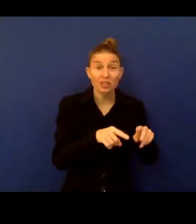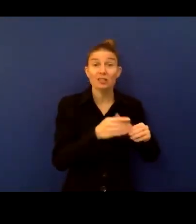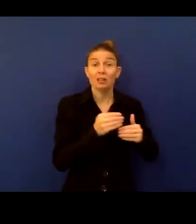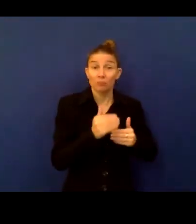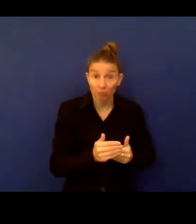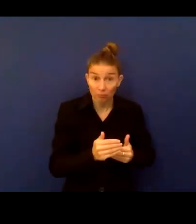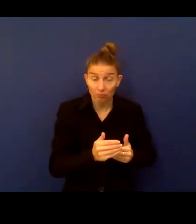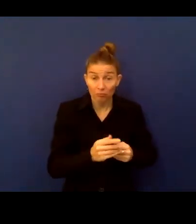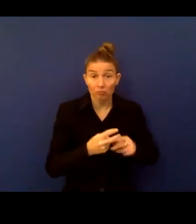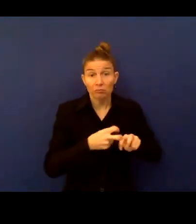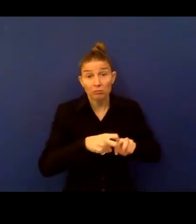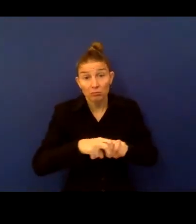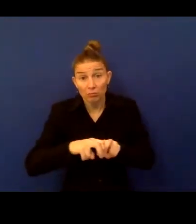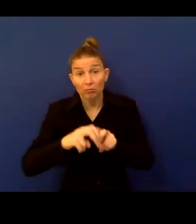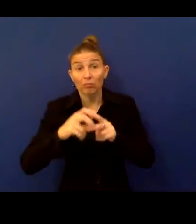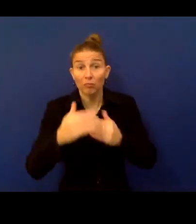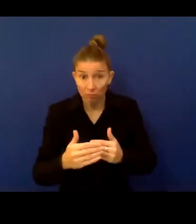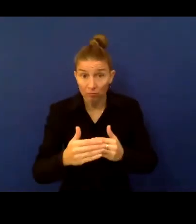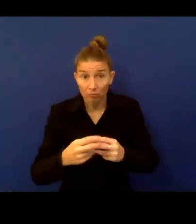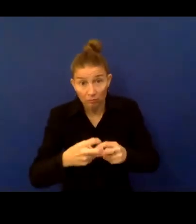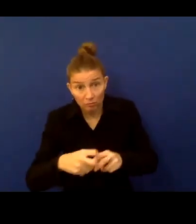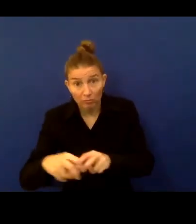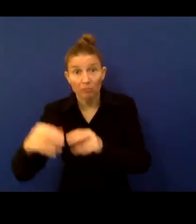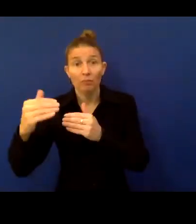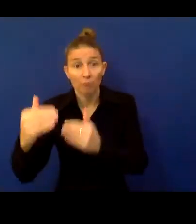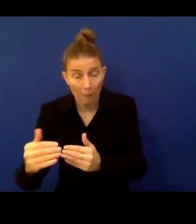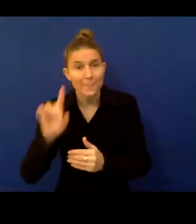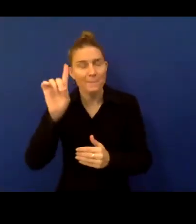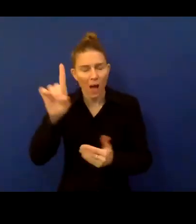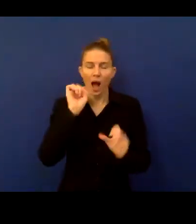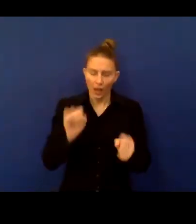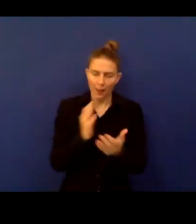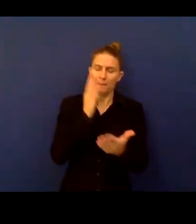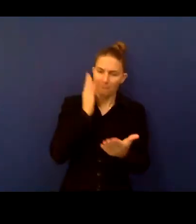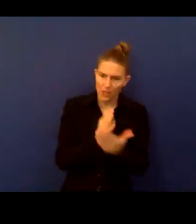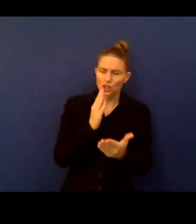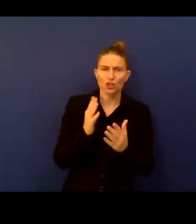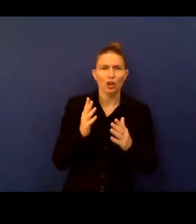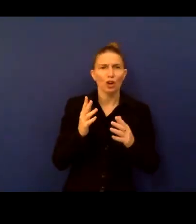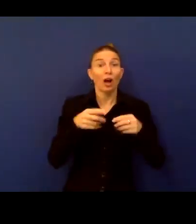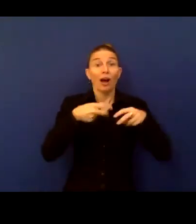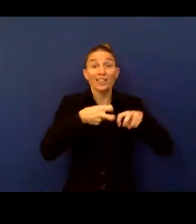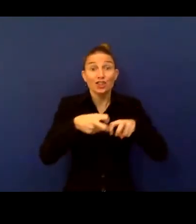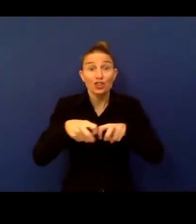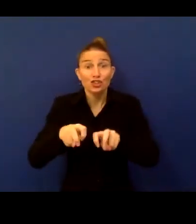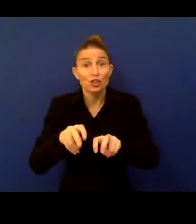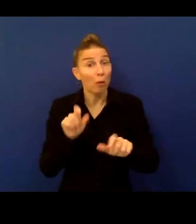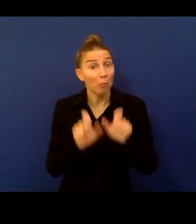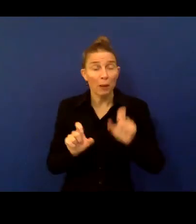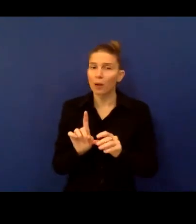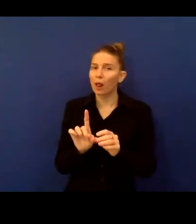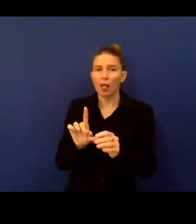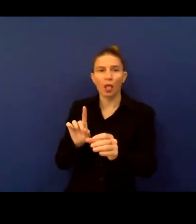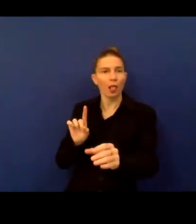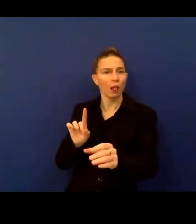that nobody is left out in interventions. But having said that, gathering disability-inclusive data has been a